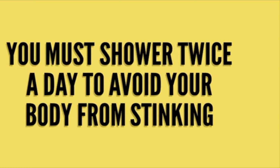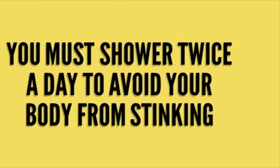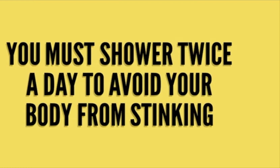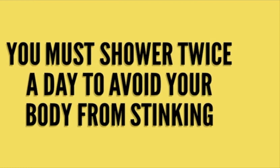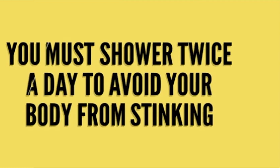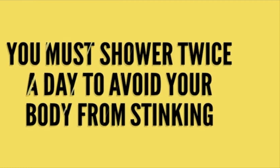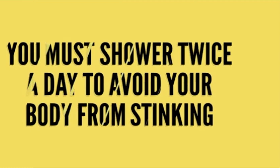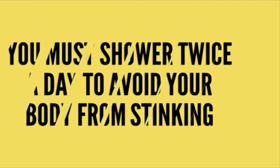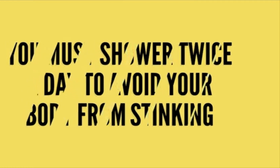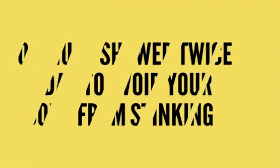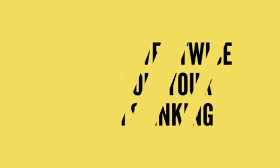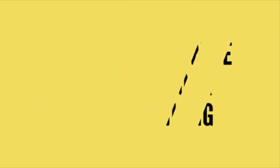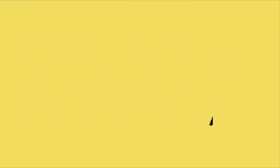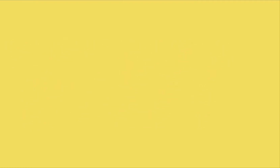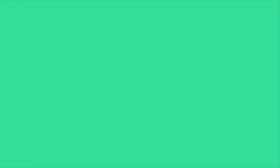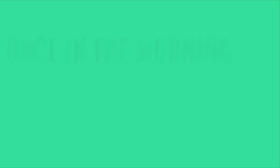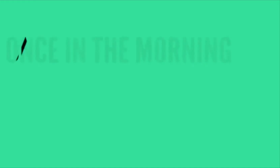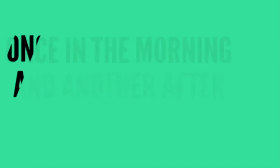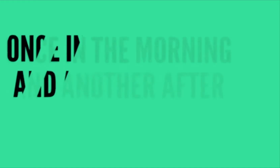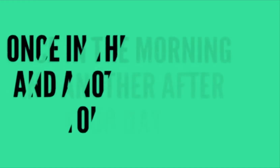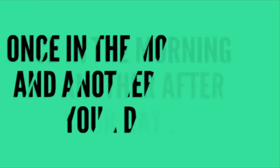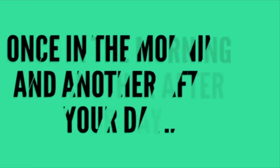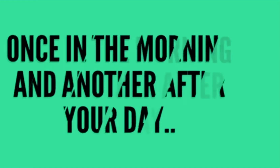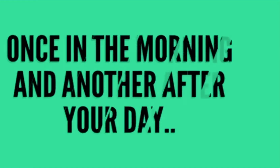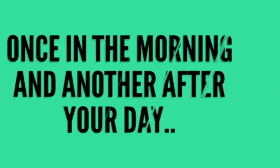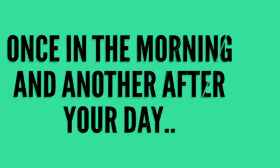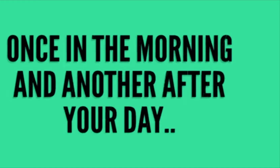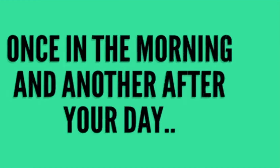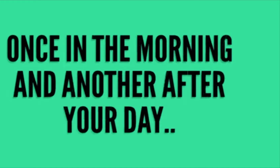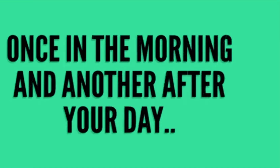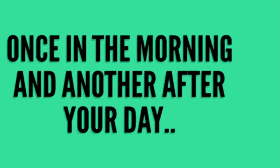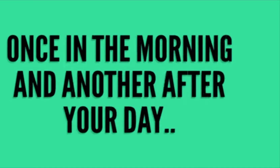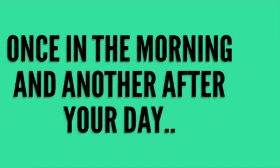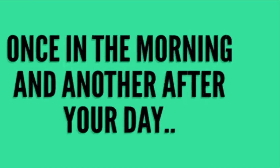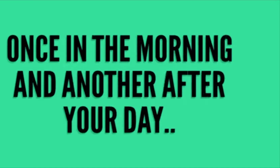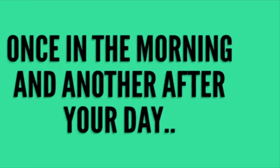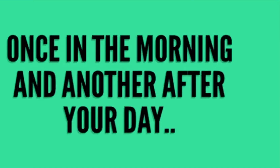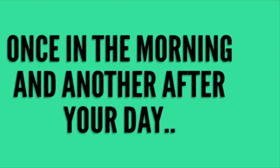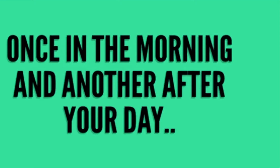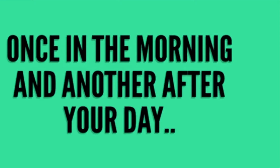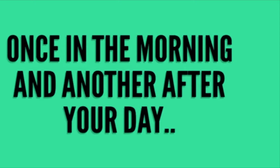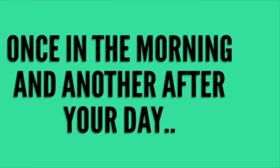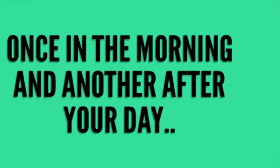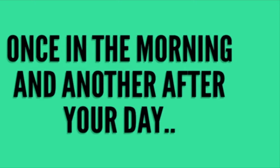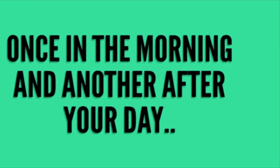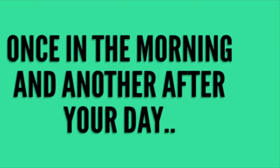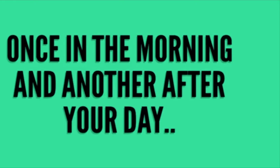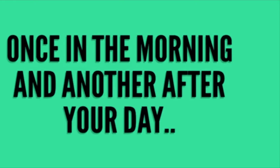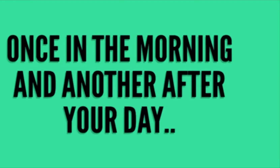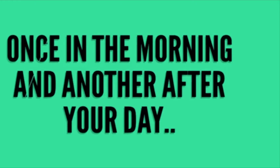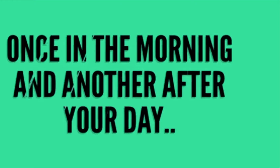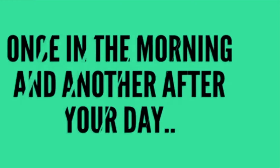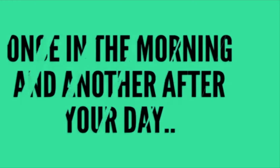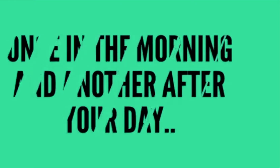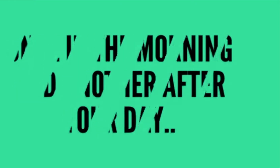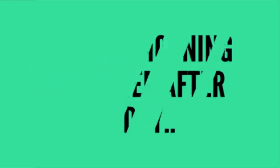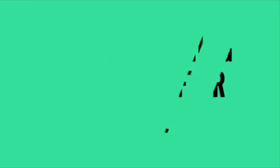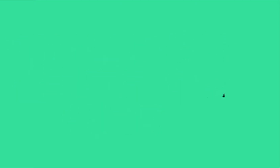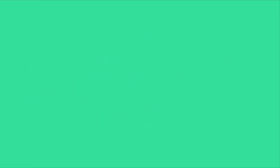that is least you must are once in the morning and another to your day that is after you play after your work etc etc